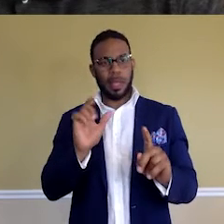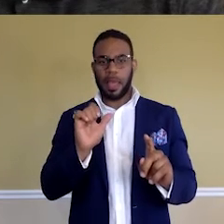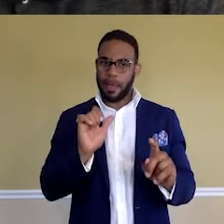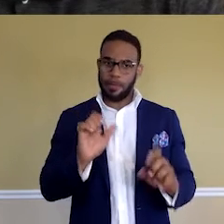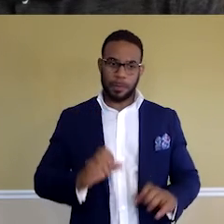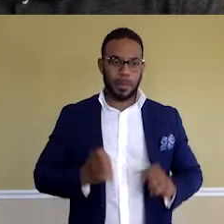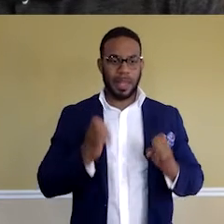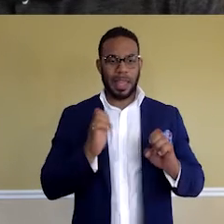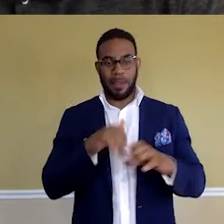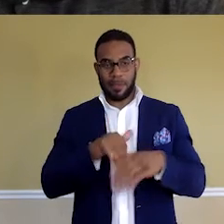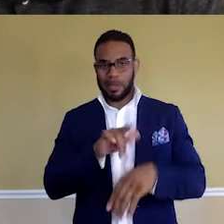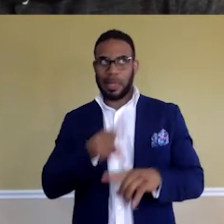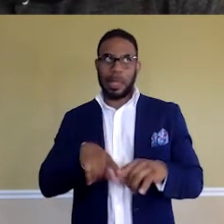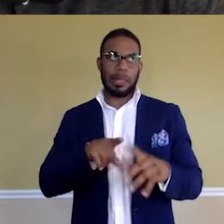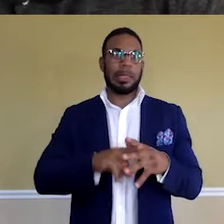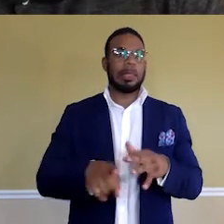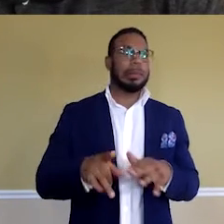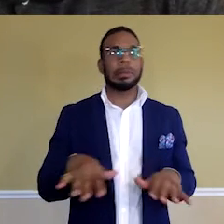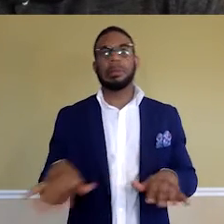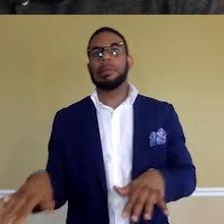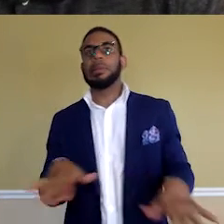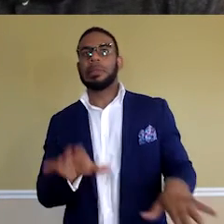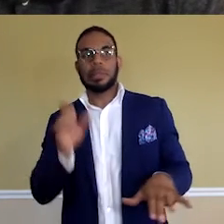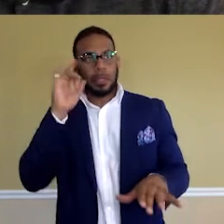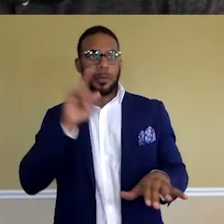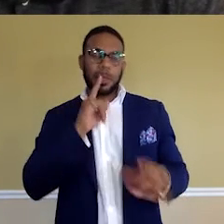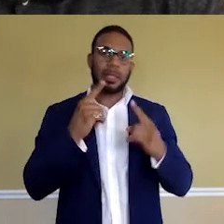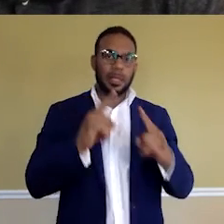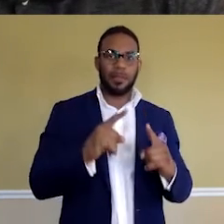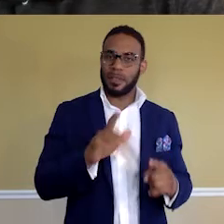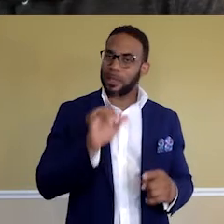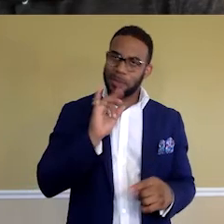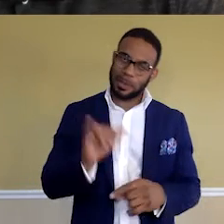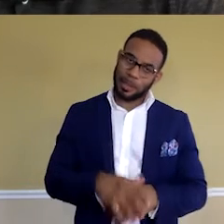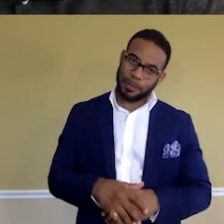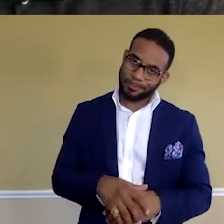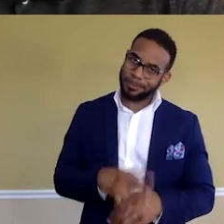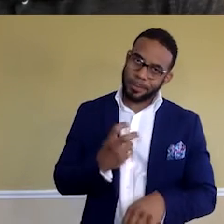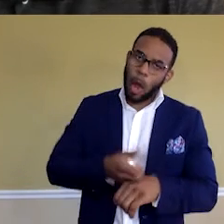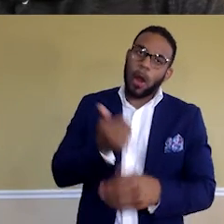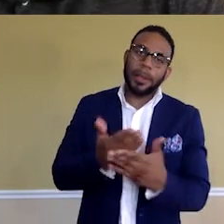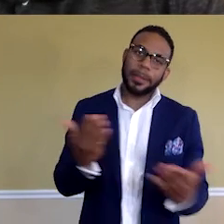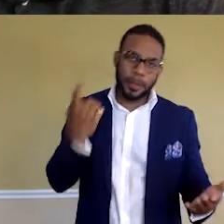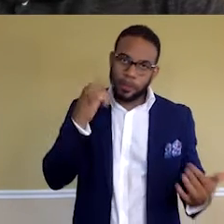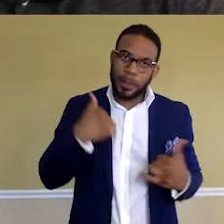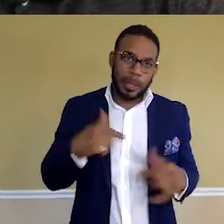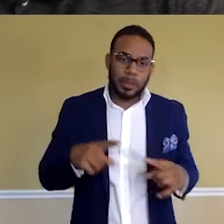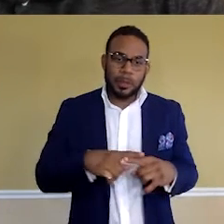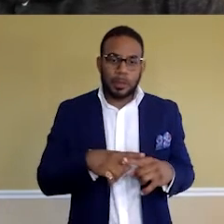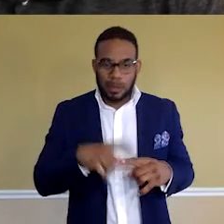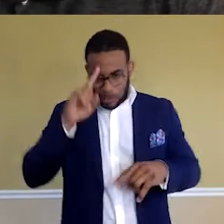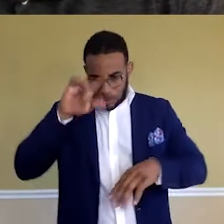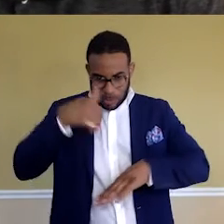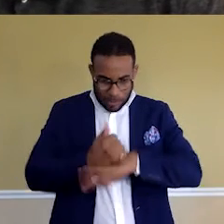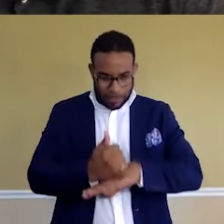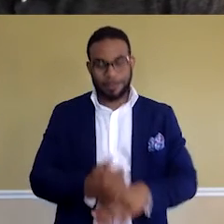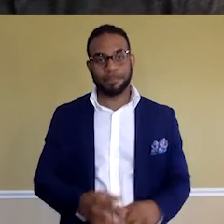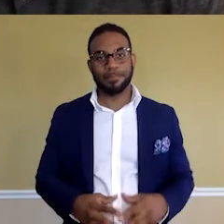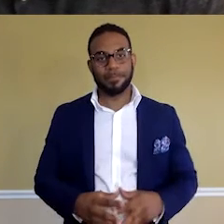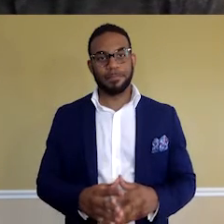into this. You can't just like skate by and think you're going to be successful. That was like the hardest thing for me to hit my mind around. Yeah.